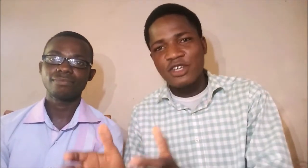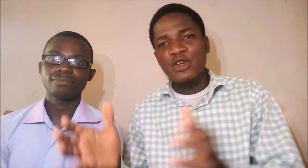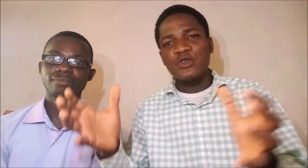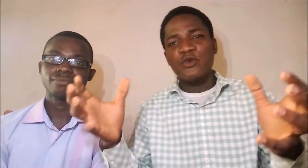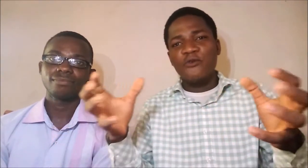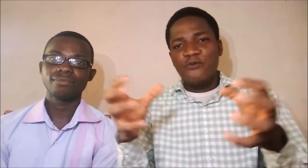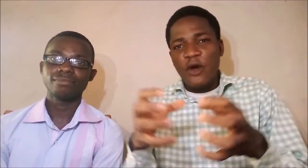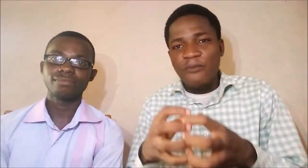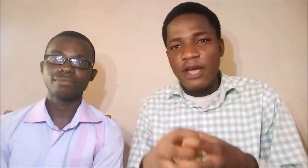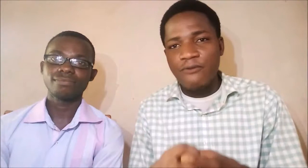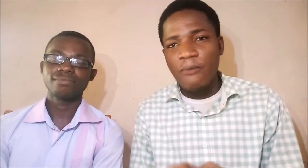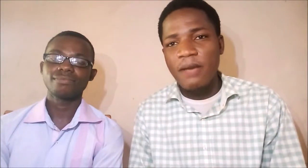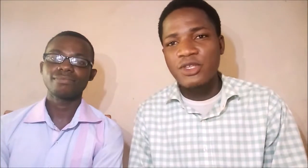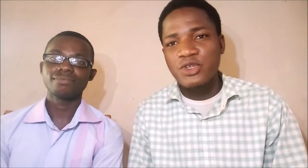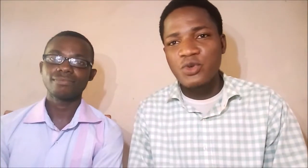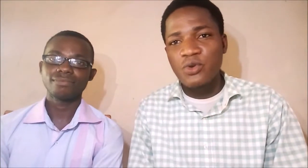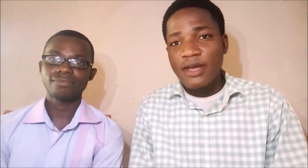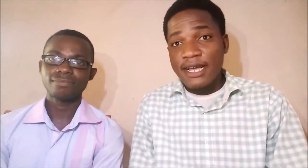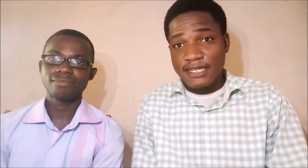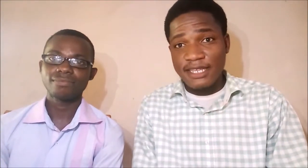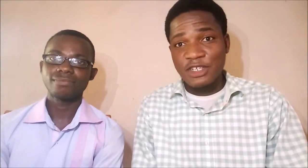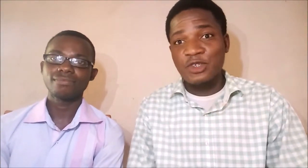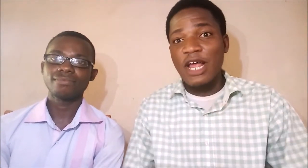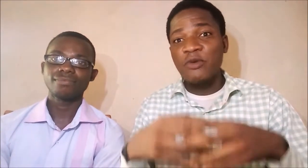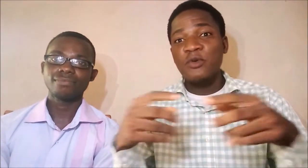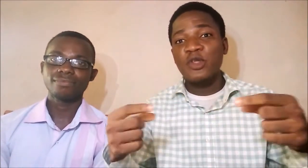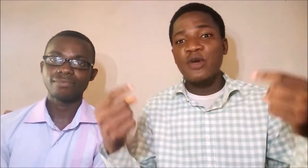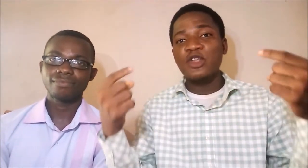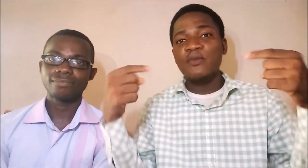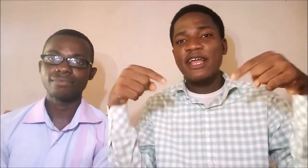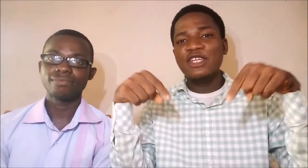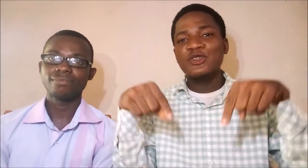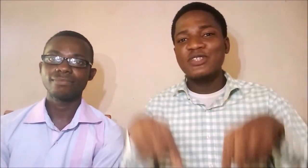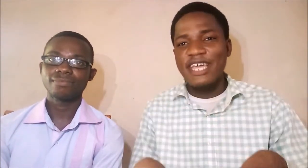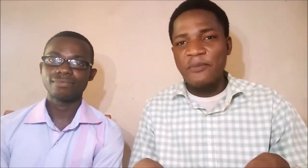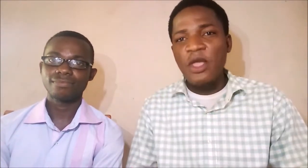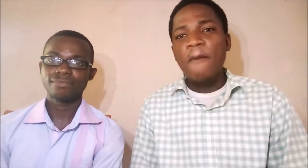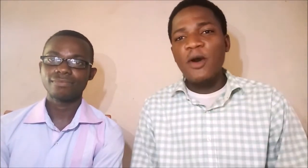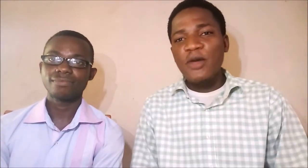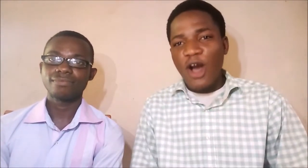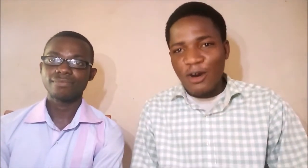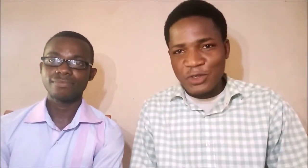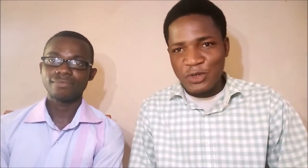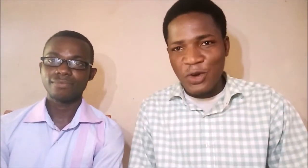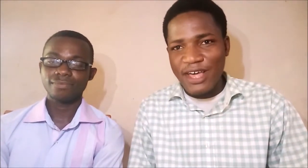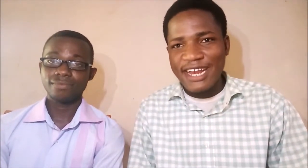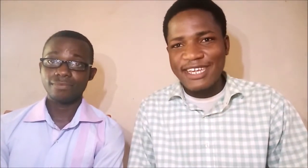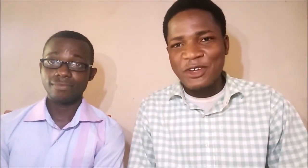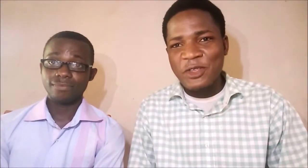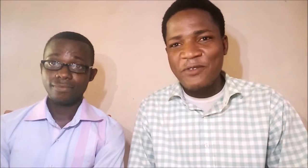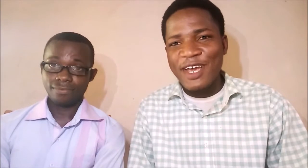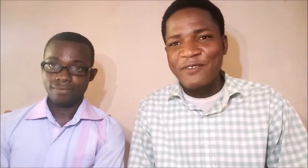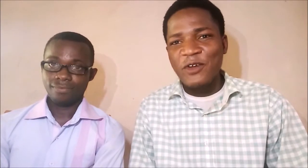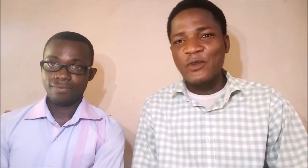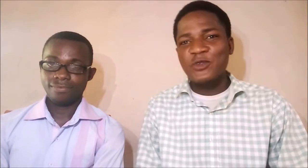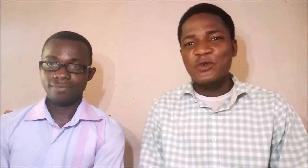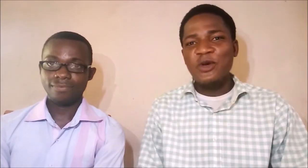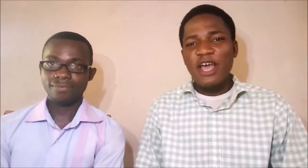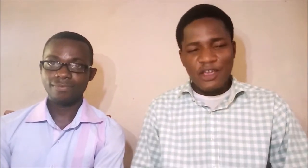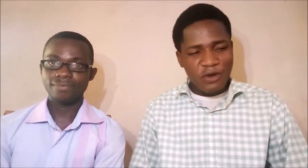to form them into sentences. So that's what we're going to be learning today. But we also know that it's going to be very difficult to, you know,